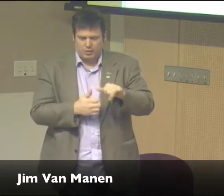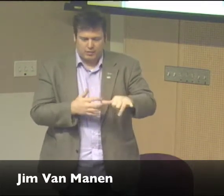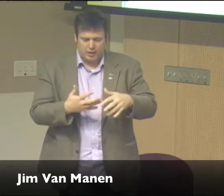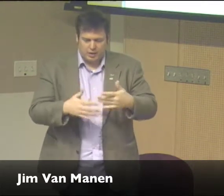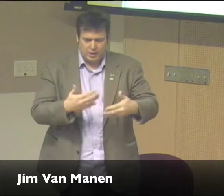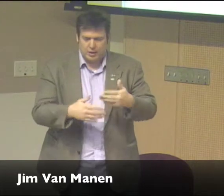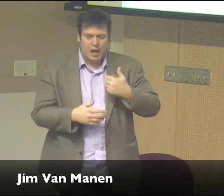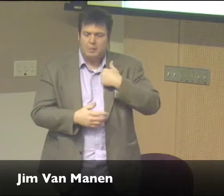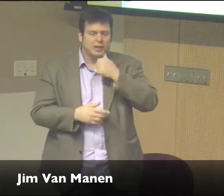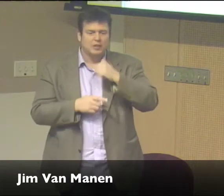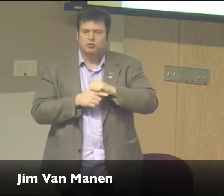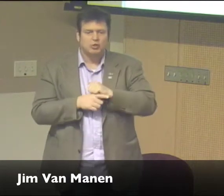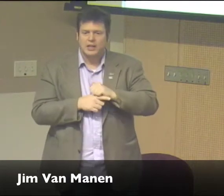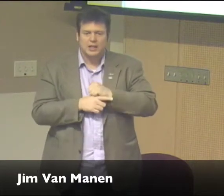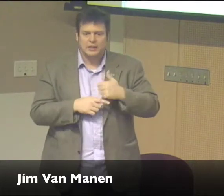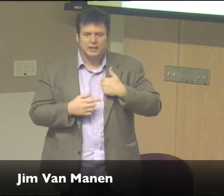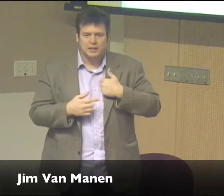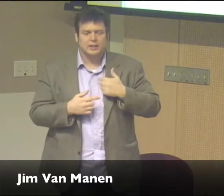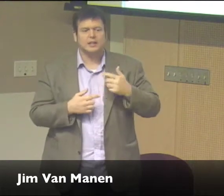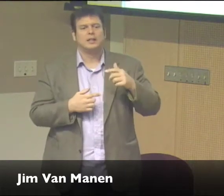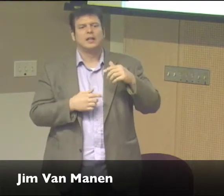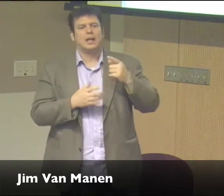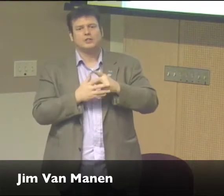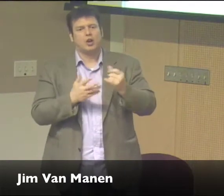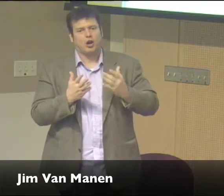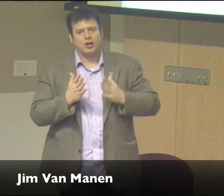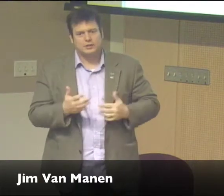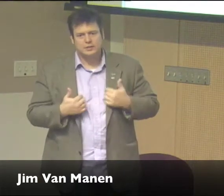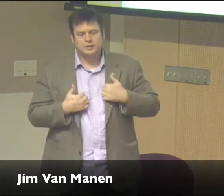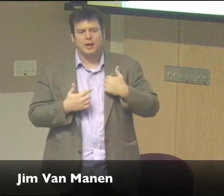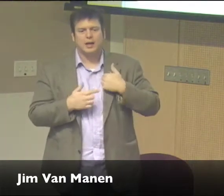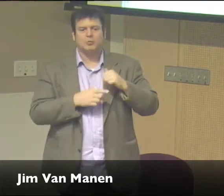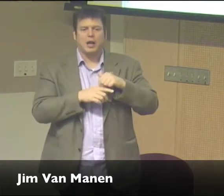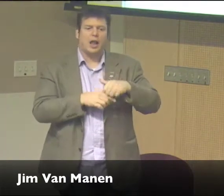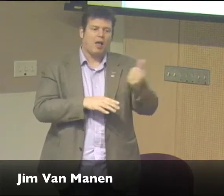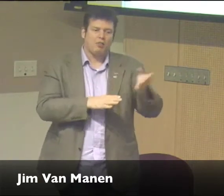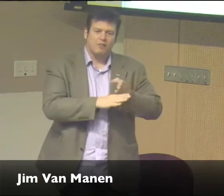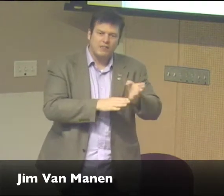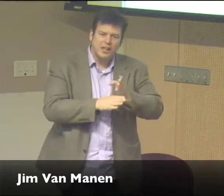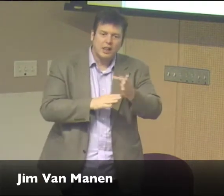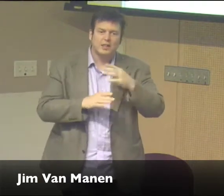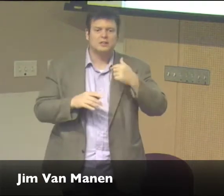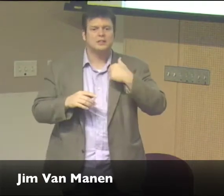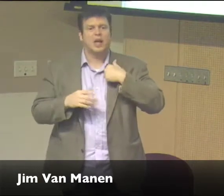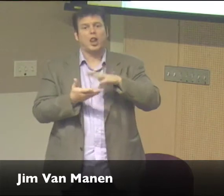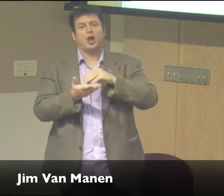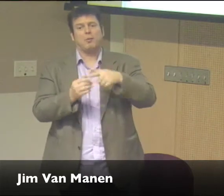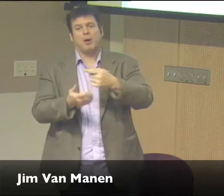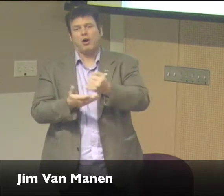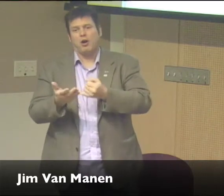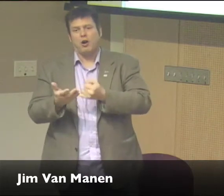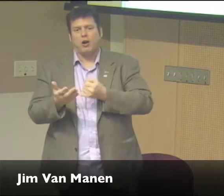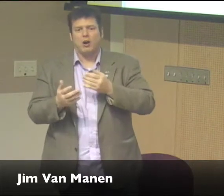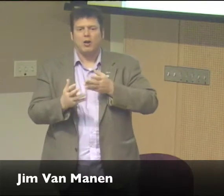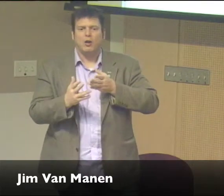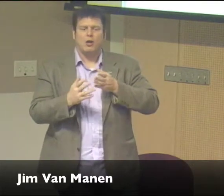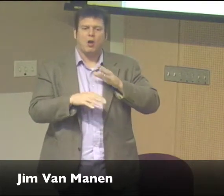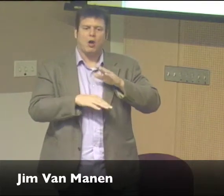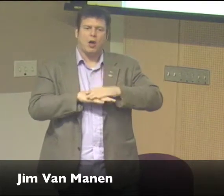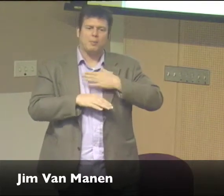art. I just started with that. I didn't have any training in art. I've been trained in other fields and other disciplines. I've learned